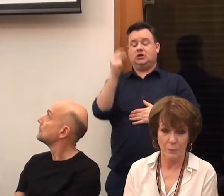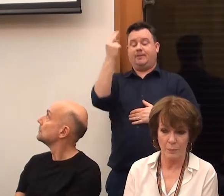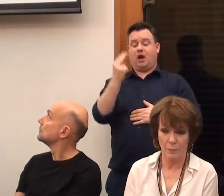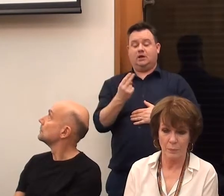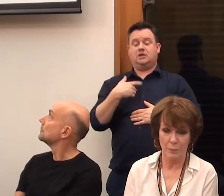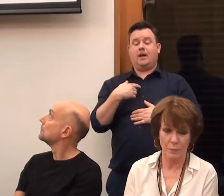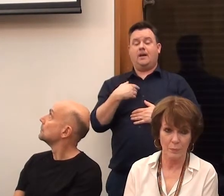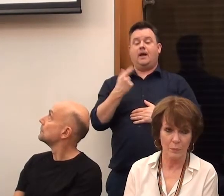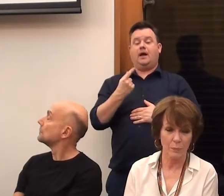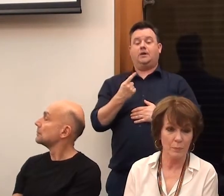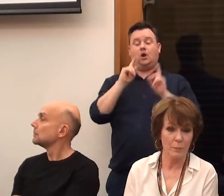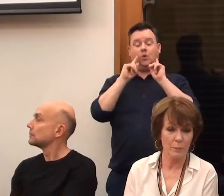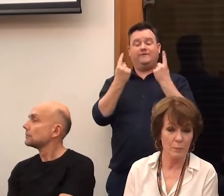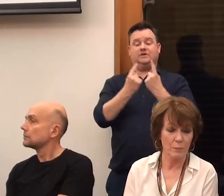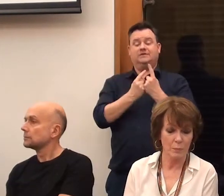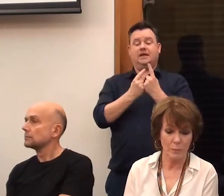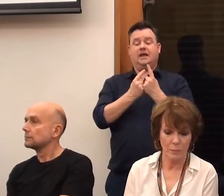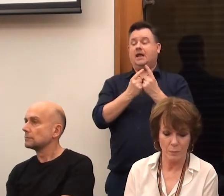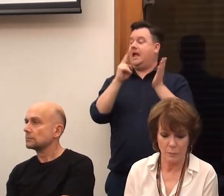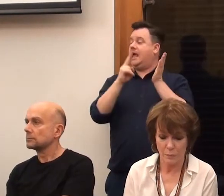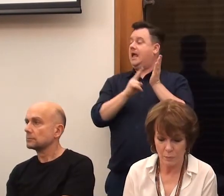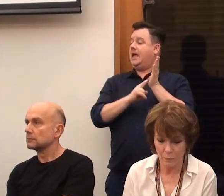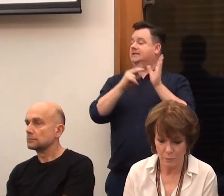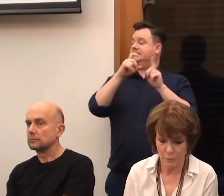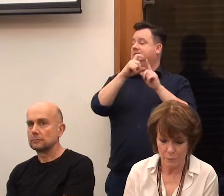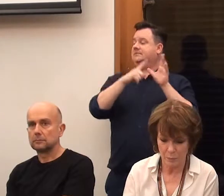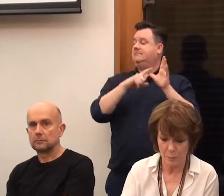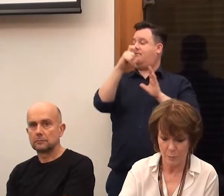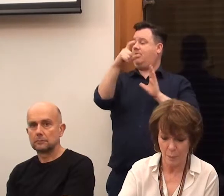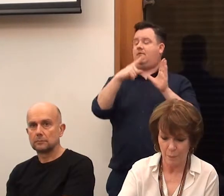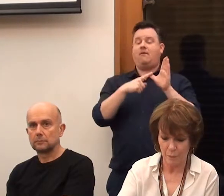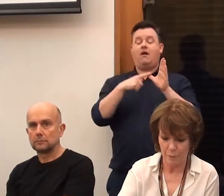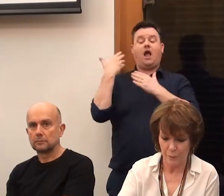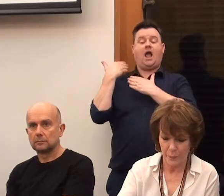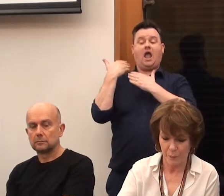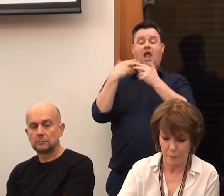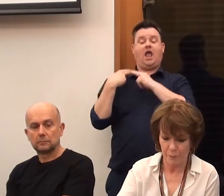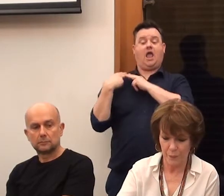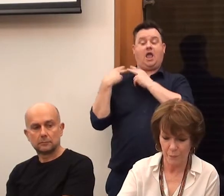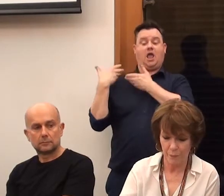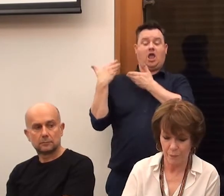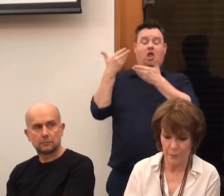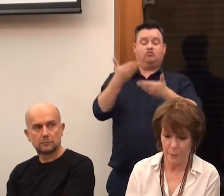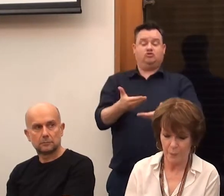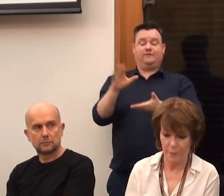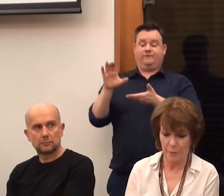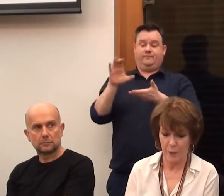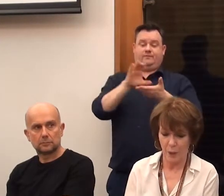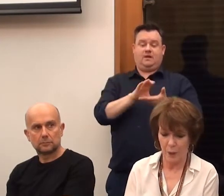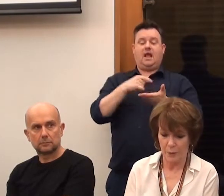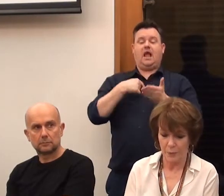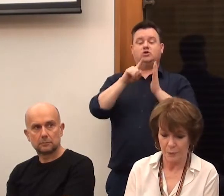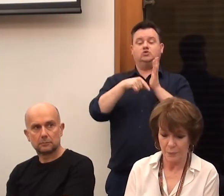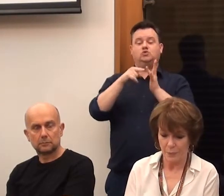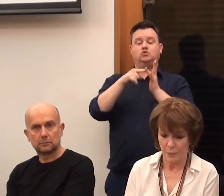University. And NDACA is a heritage lottery funded project, with additional funding from the Arts Council and the Joseph Roundtree